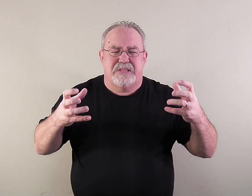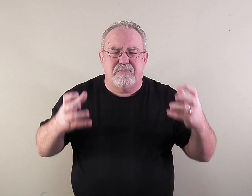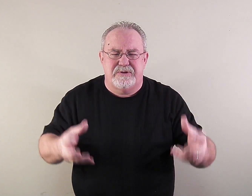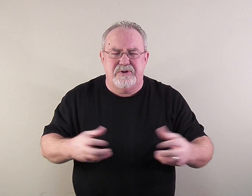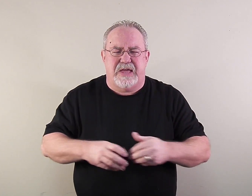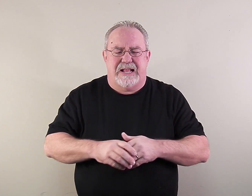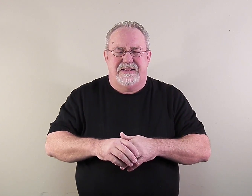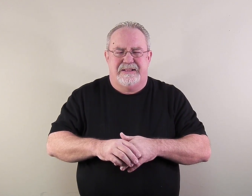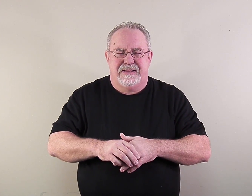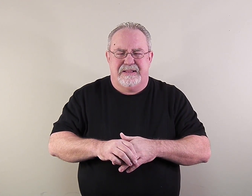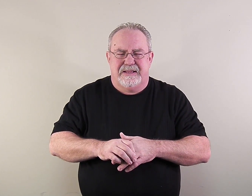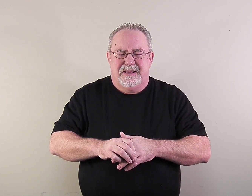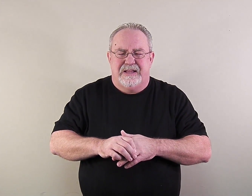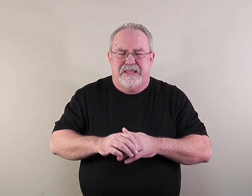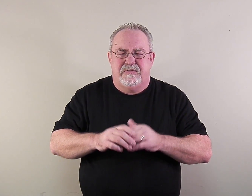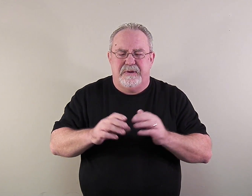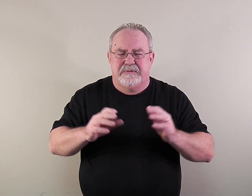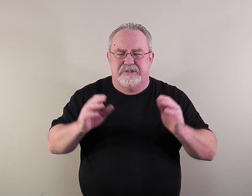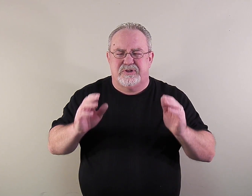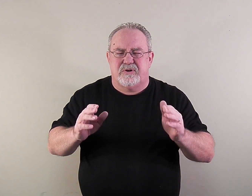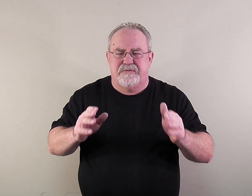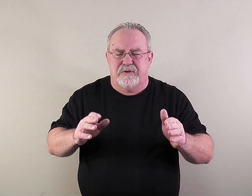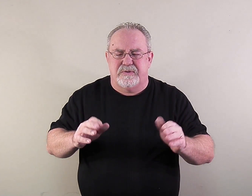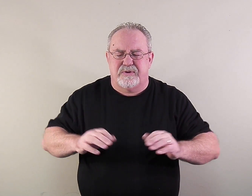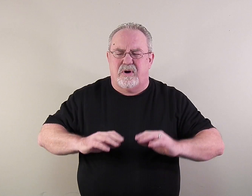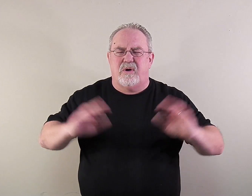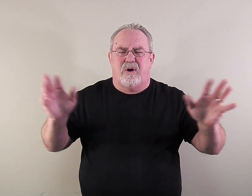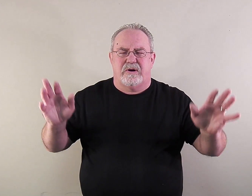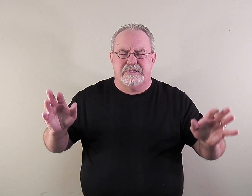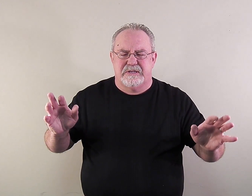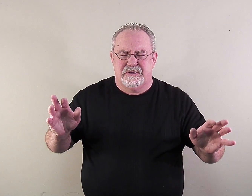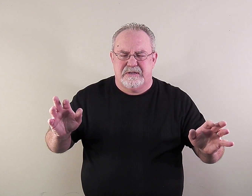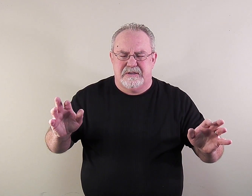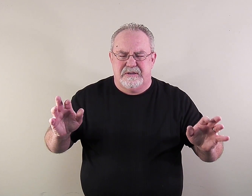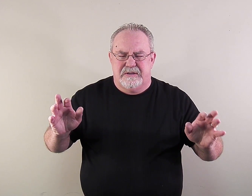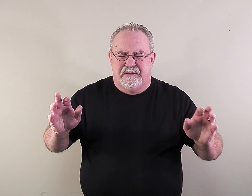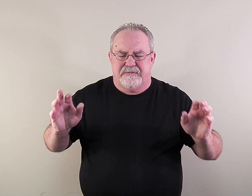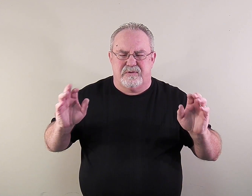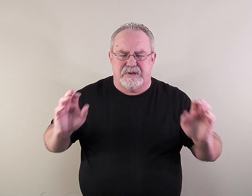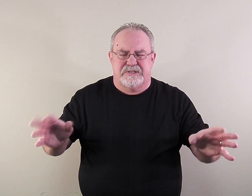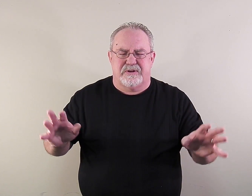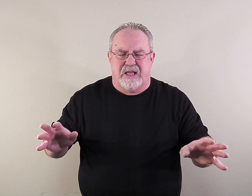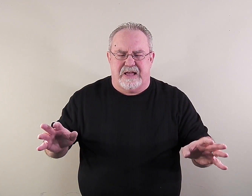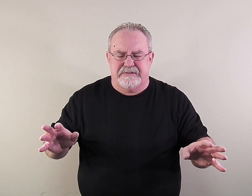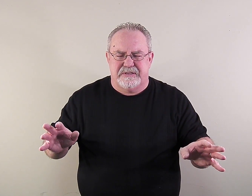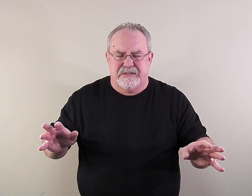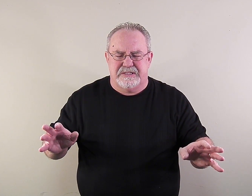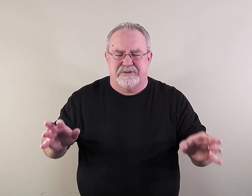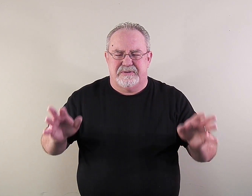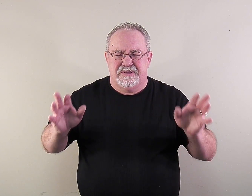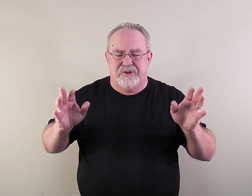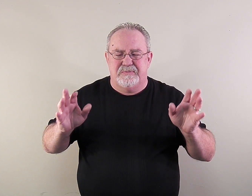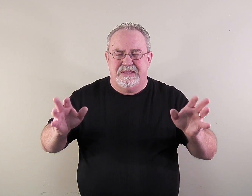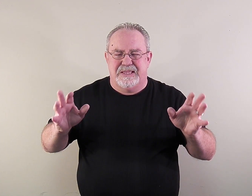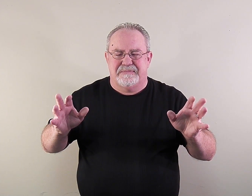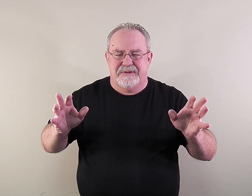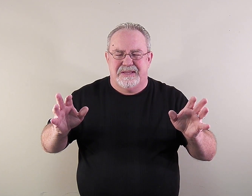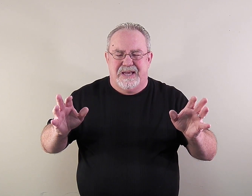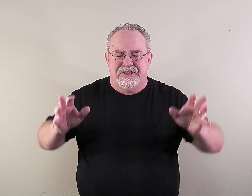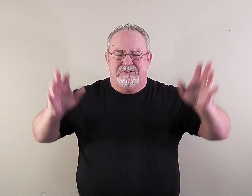that they will do that. And they will be able to serve you with their whole heart for the rest of their lives until you meet them and you